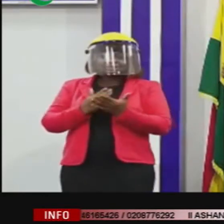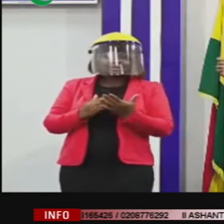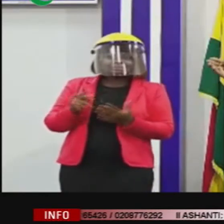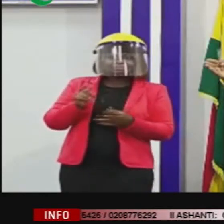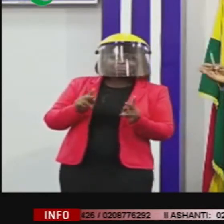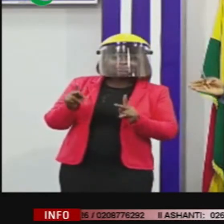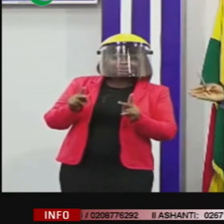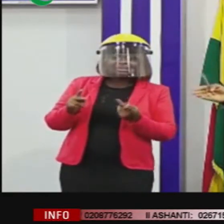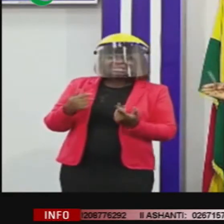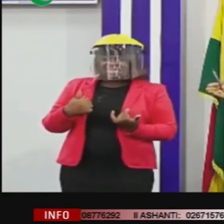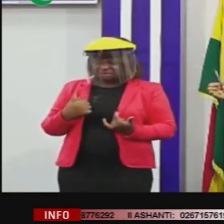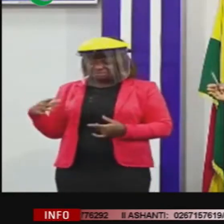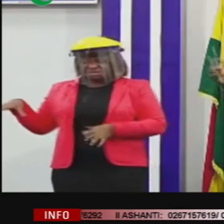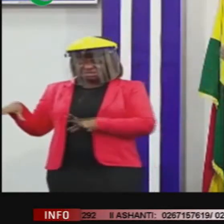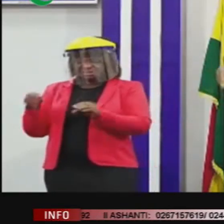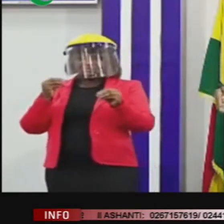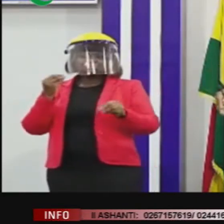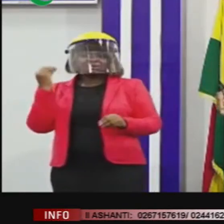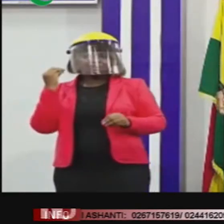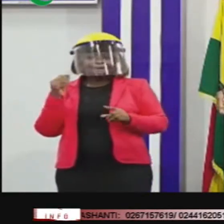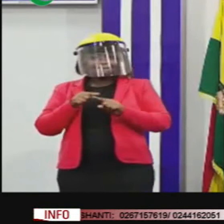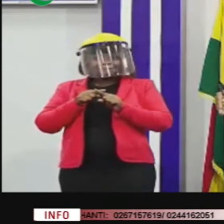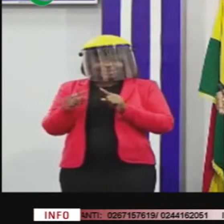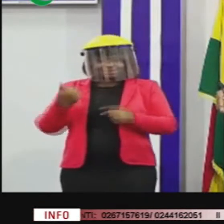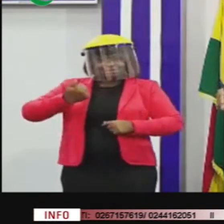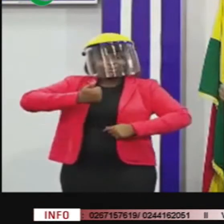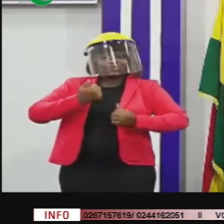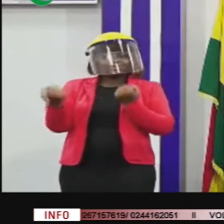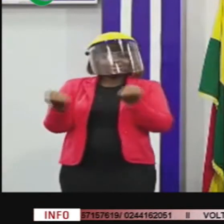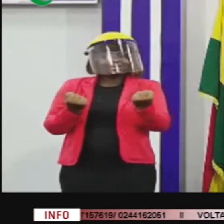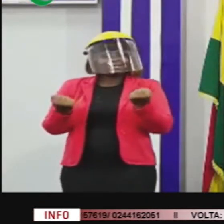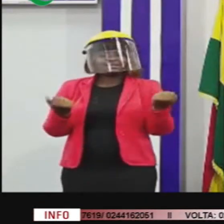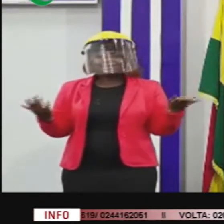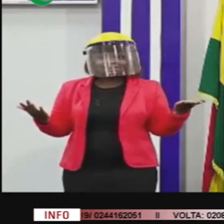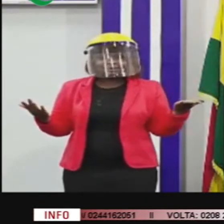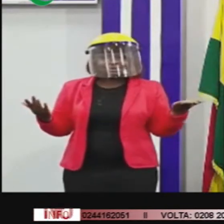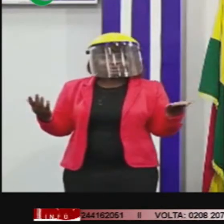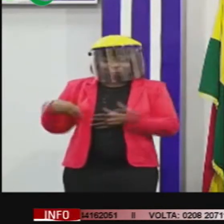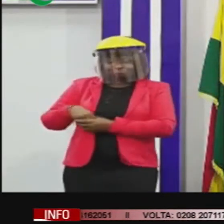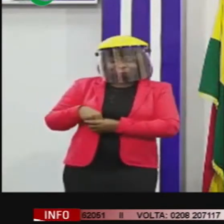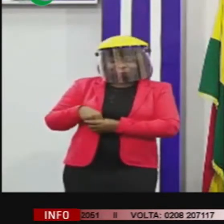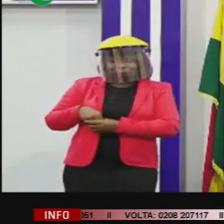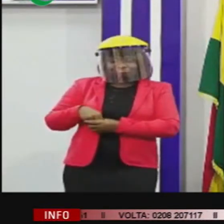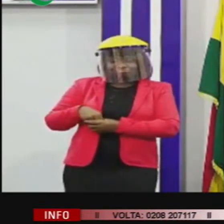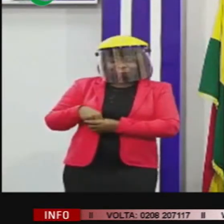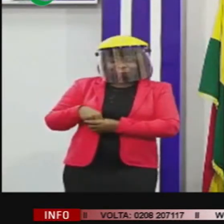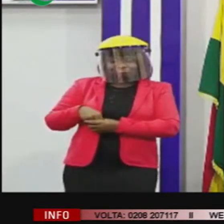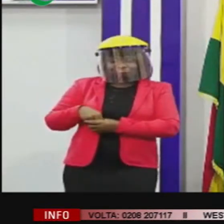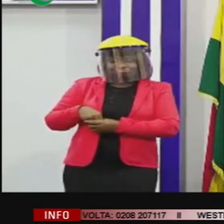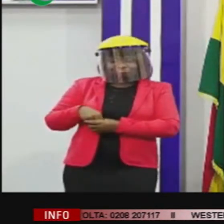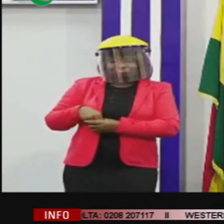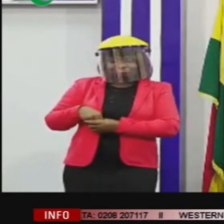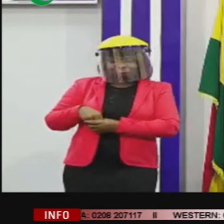how about if I'm leaving my home, but I'm in my private vehicle to a particular place. And that's what...